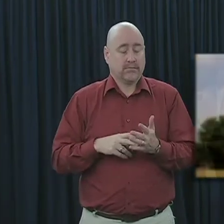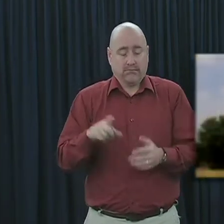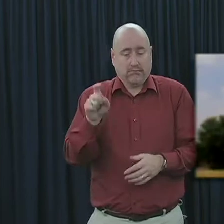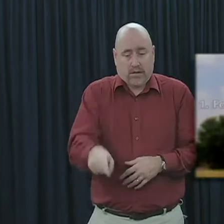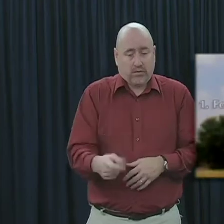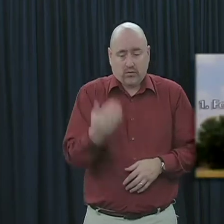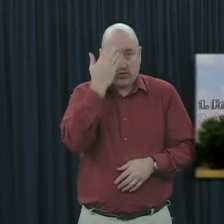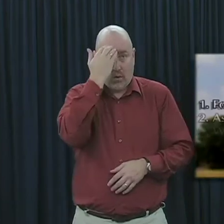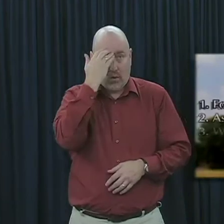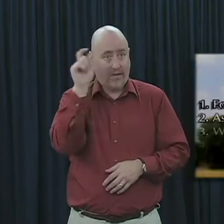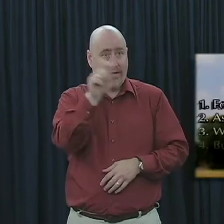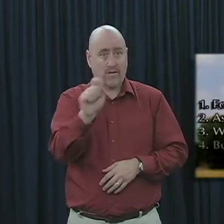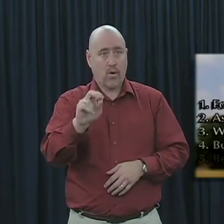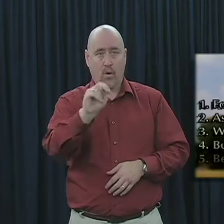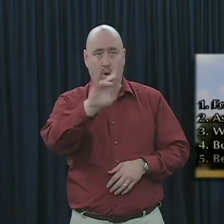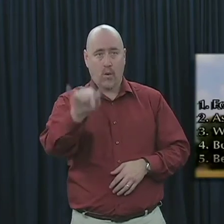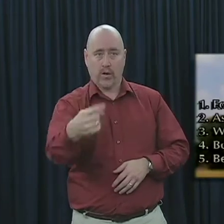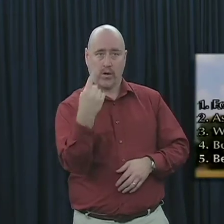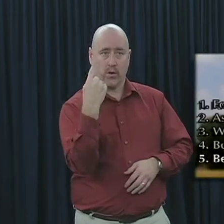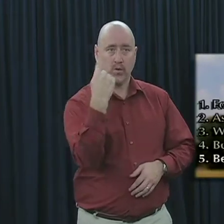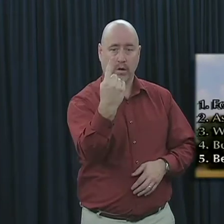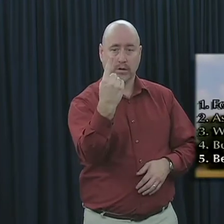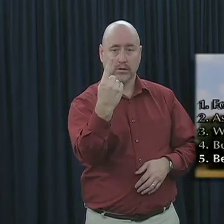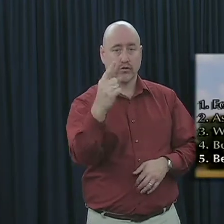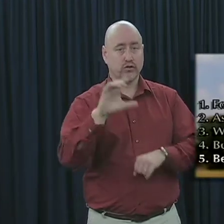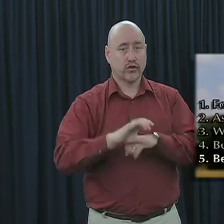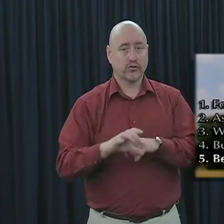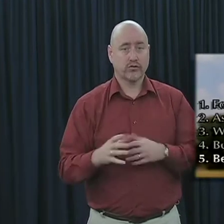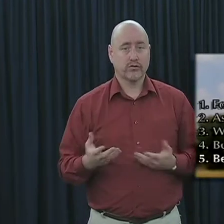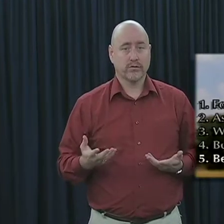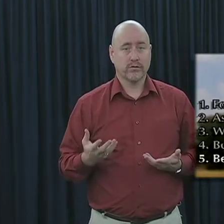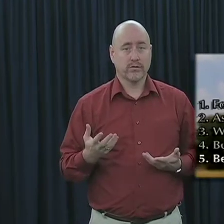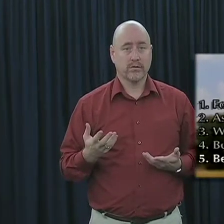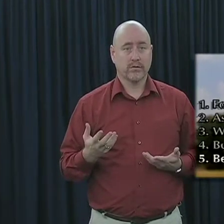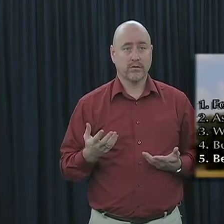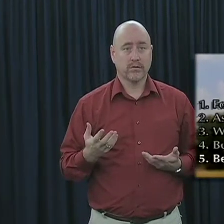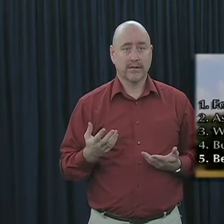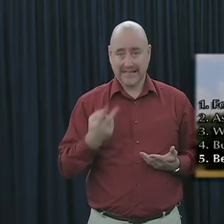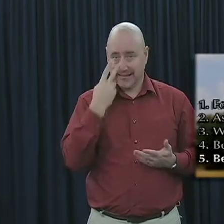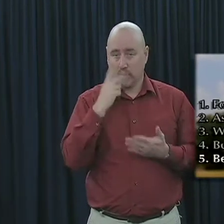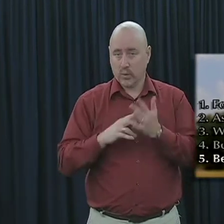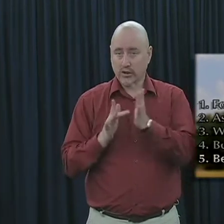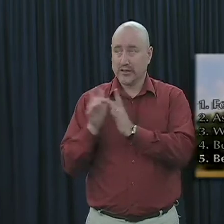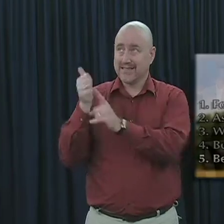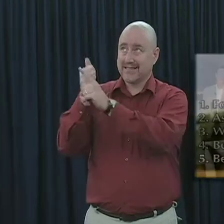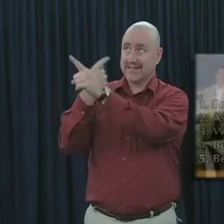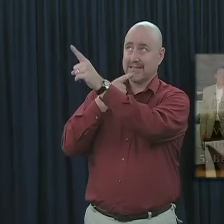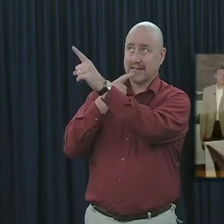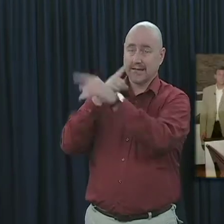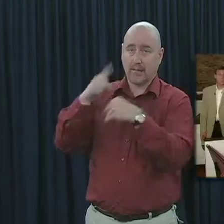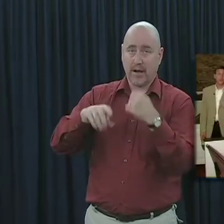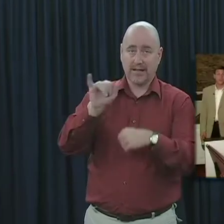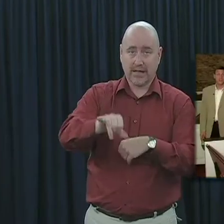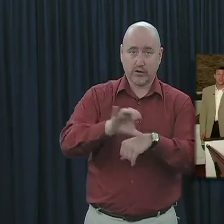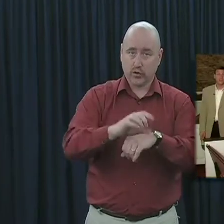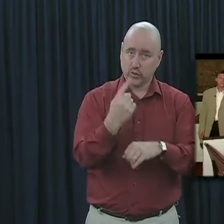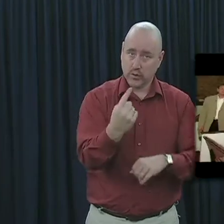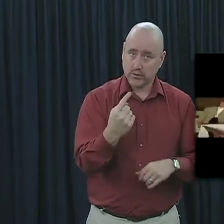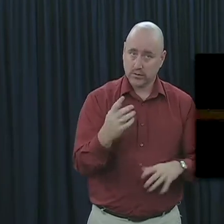that there is therefore only one church. Listen now to what Jesus says about this one church.